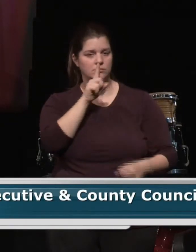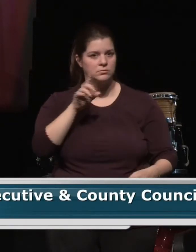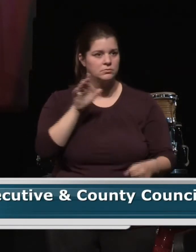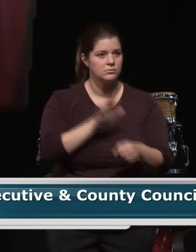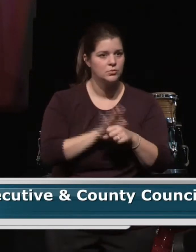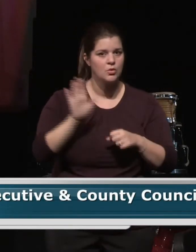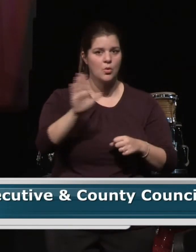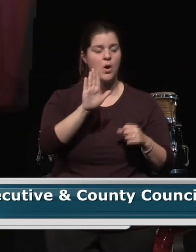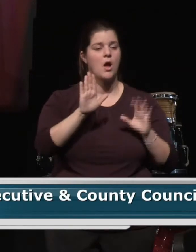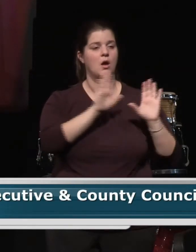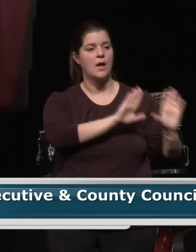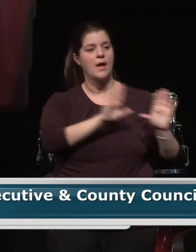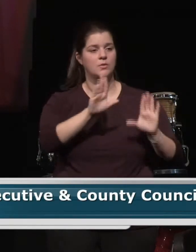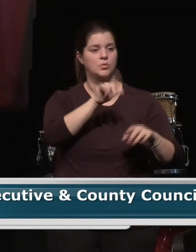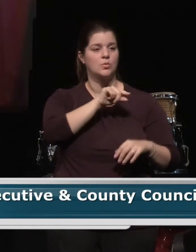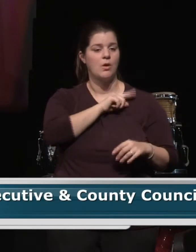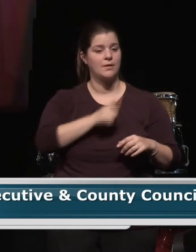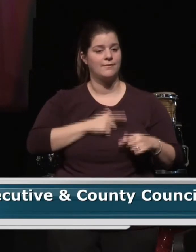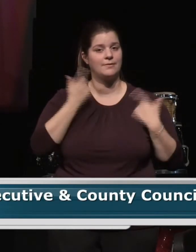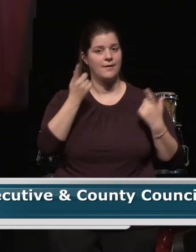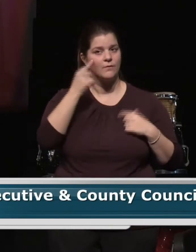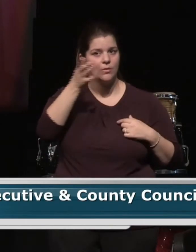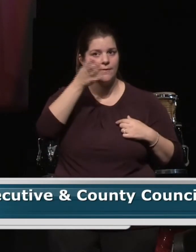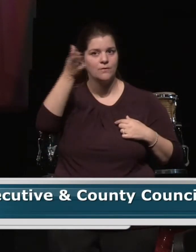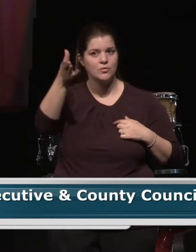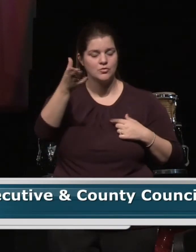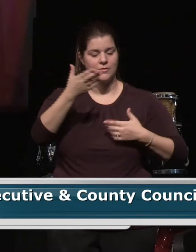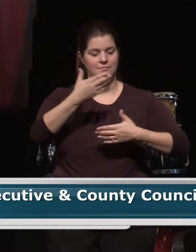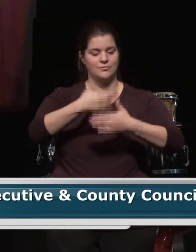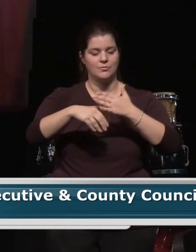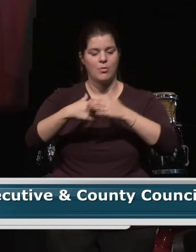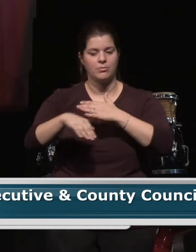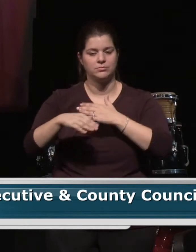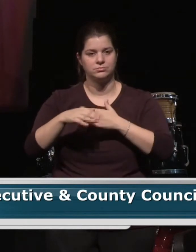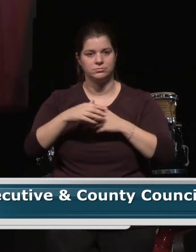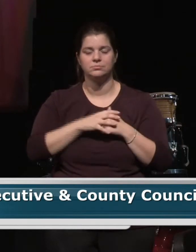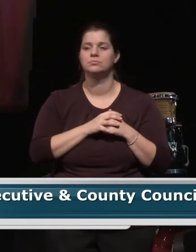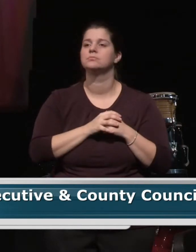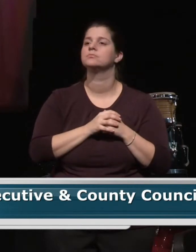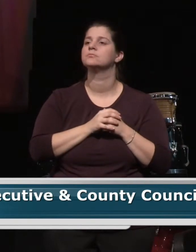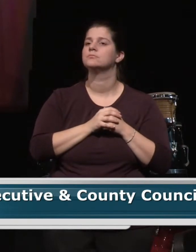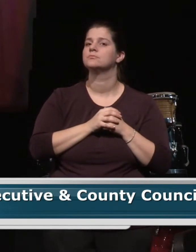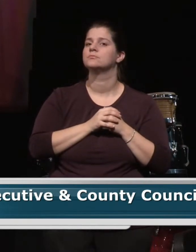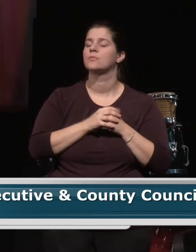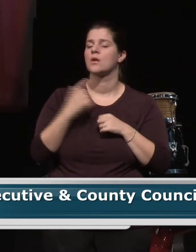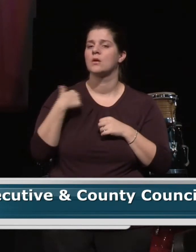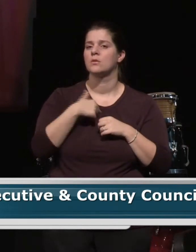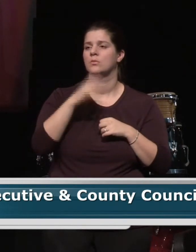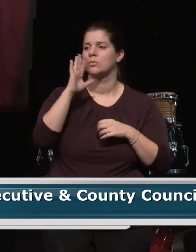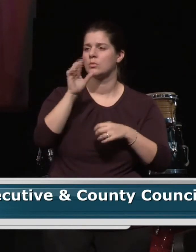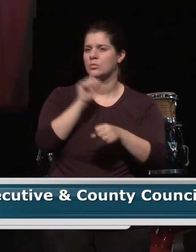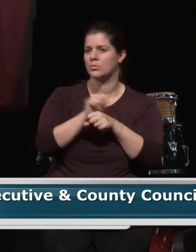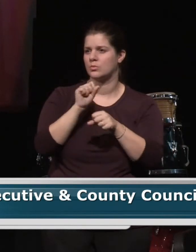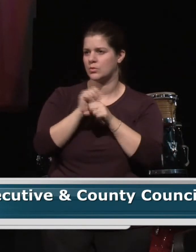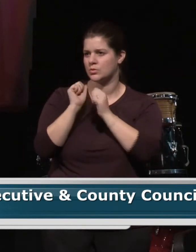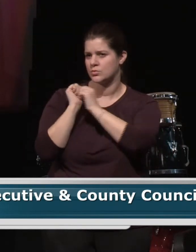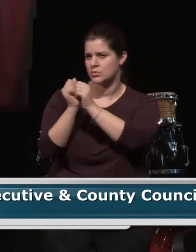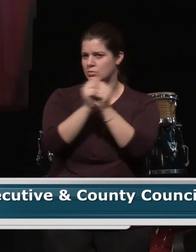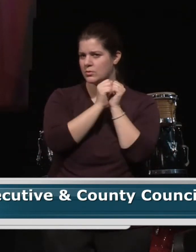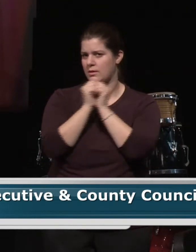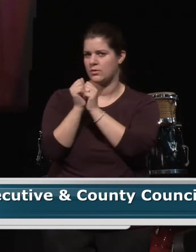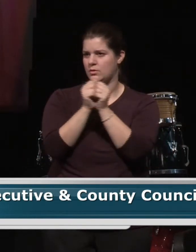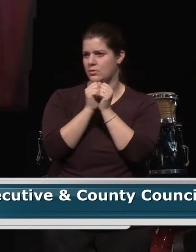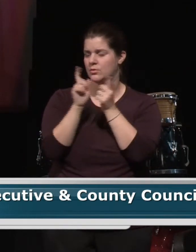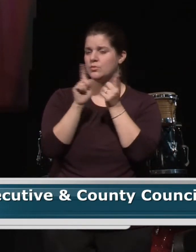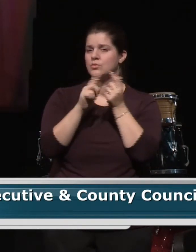for the future of generations yet unborn. We will work together to arise from this